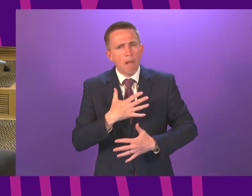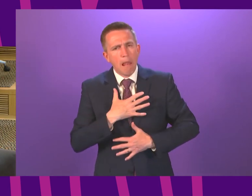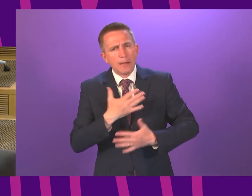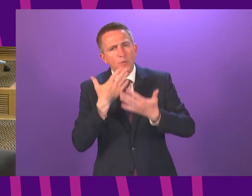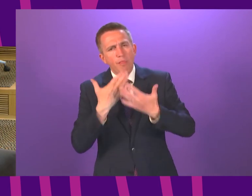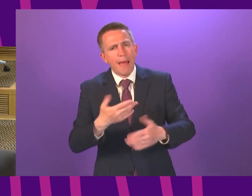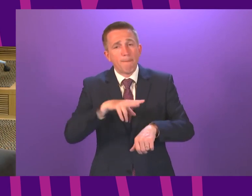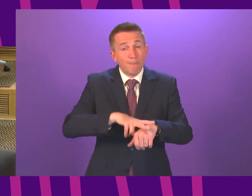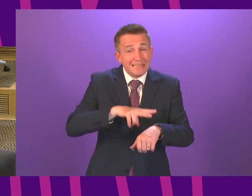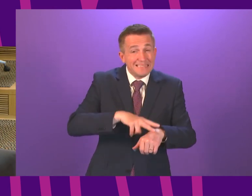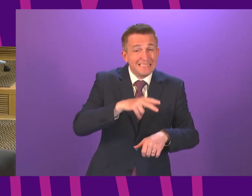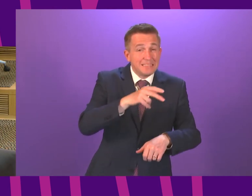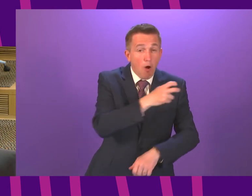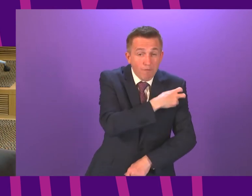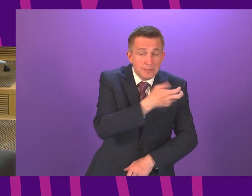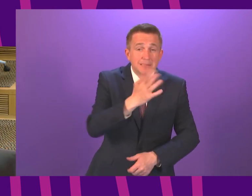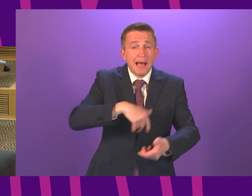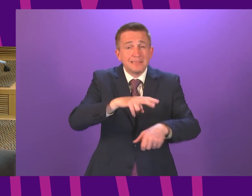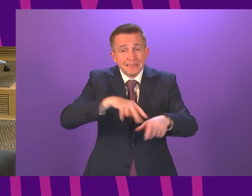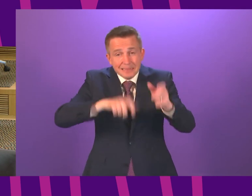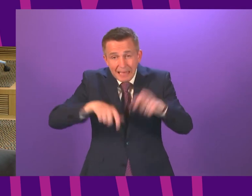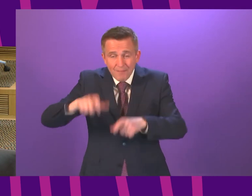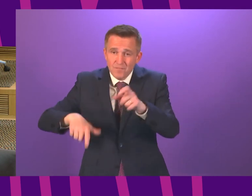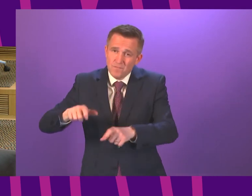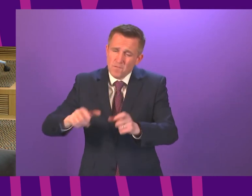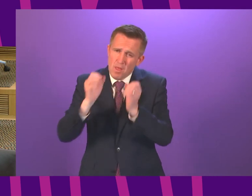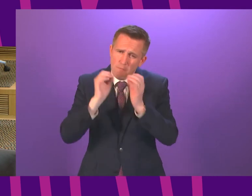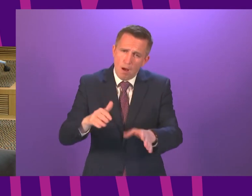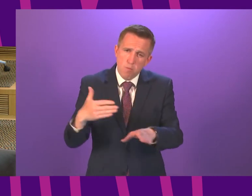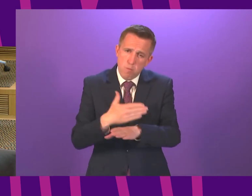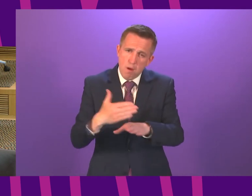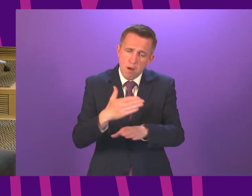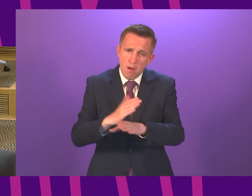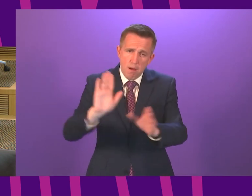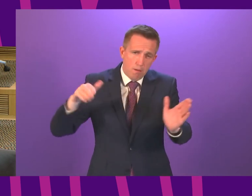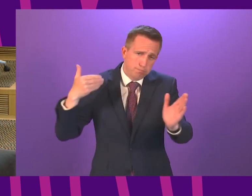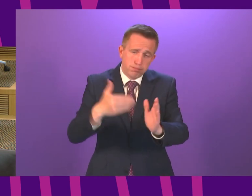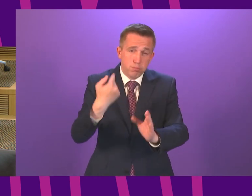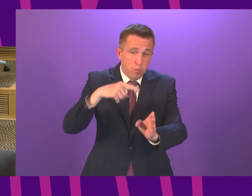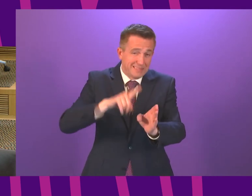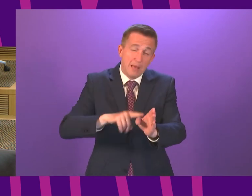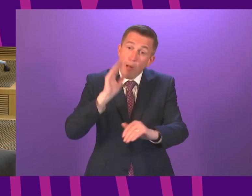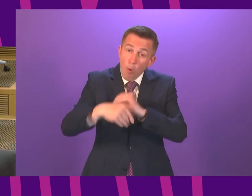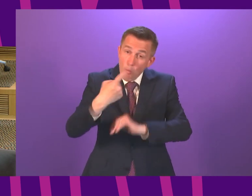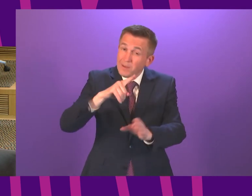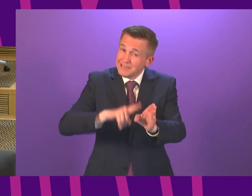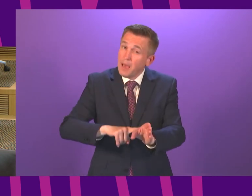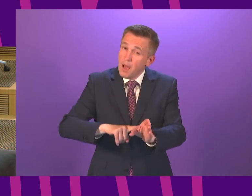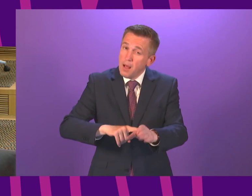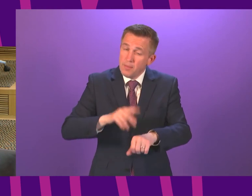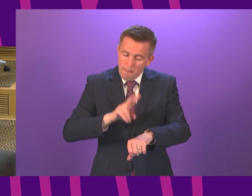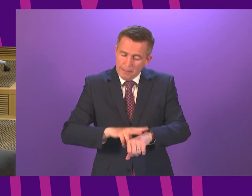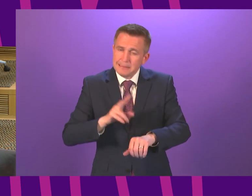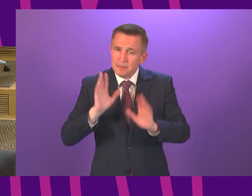police officers and indeed police staff for the incredible job they have done throughout a year more than a year now that has posed